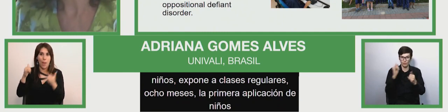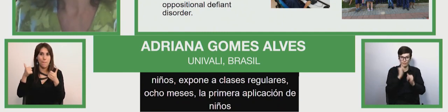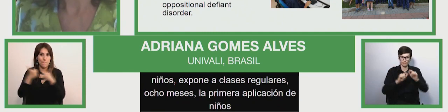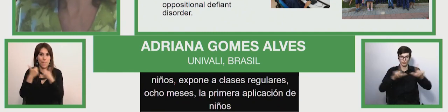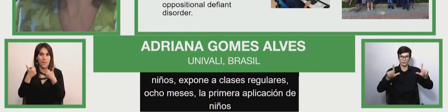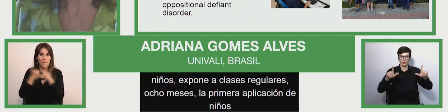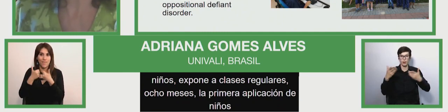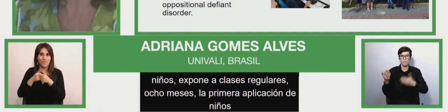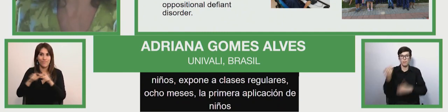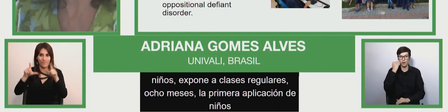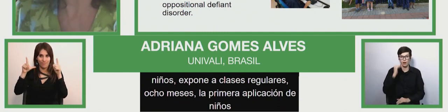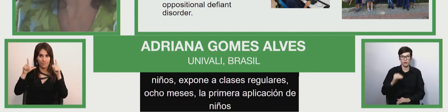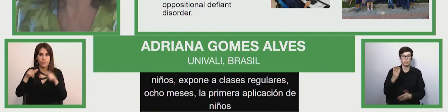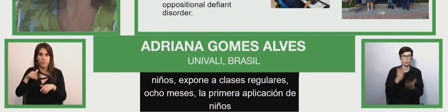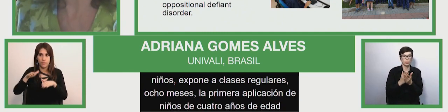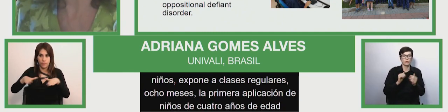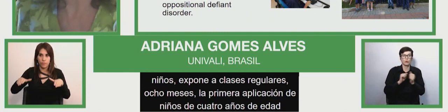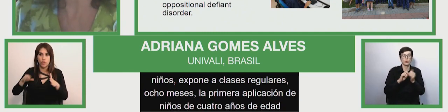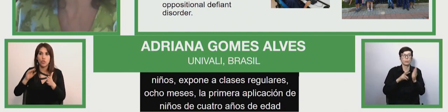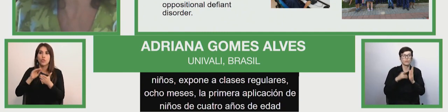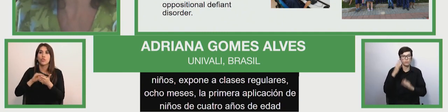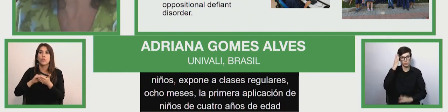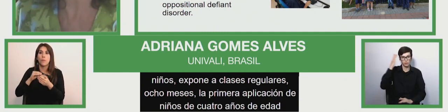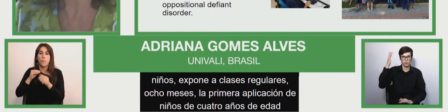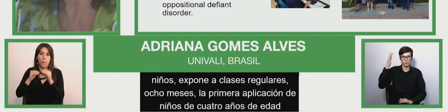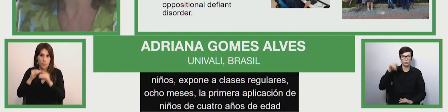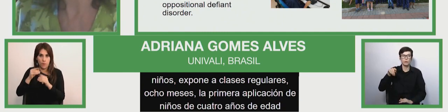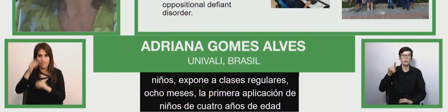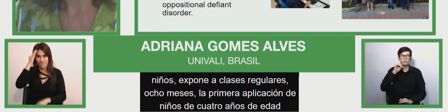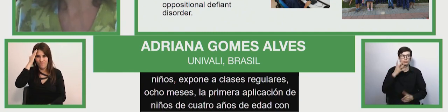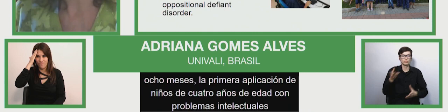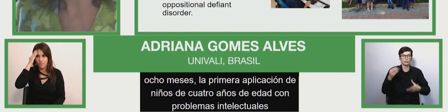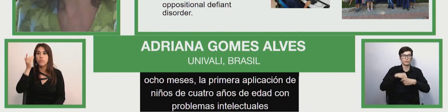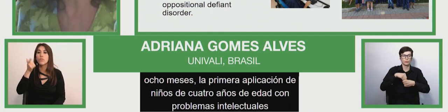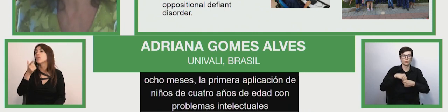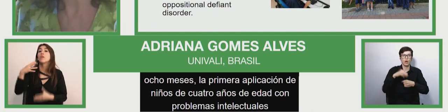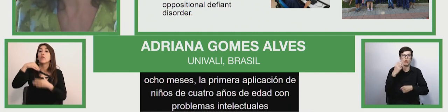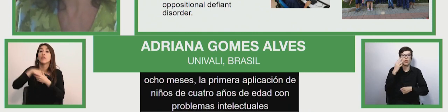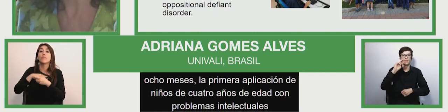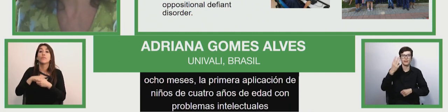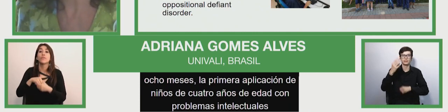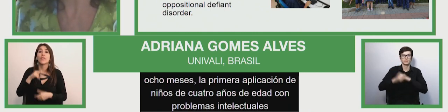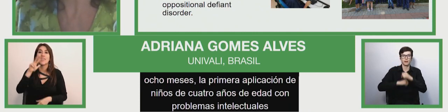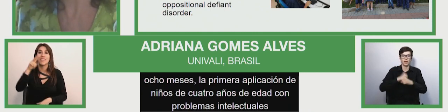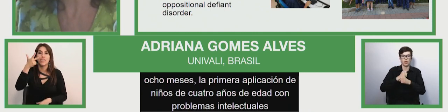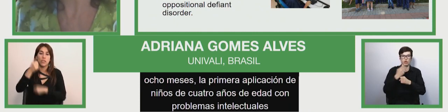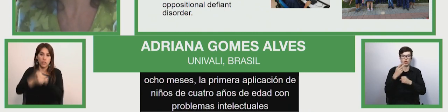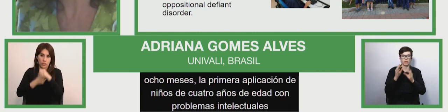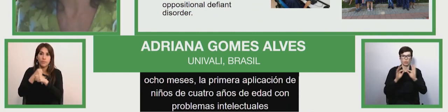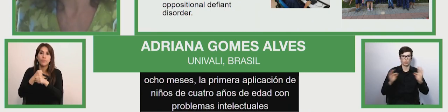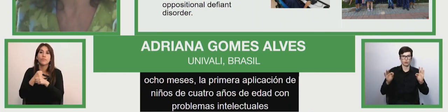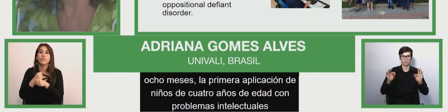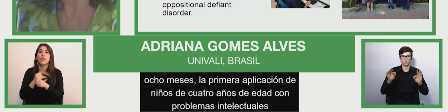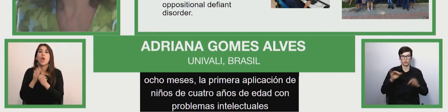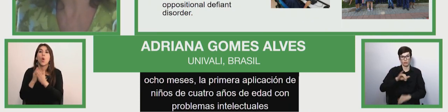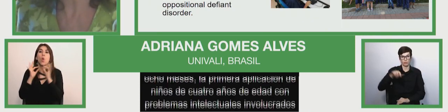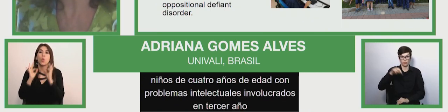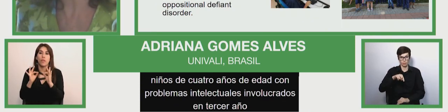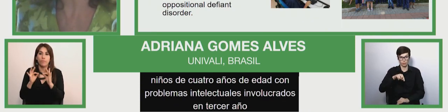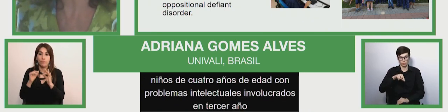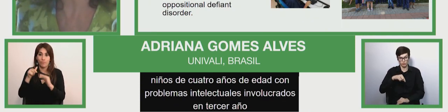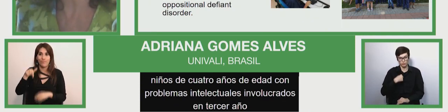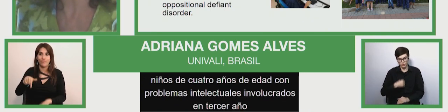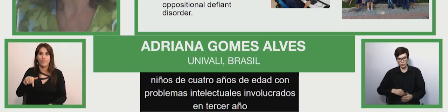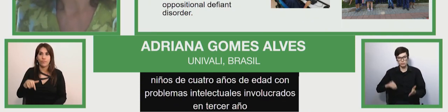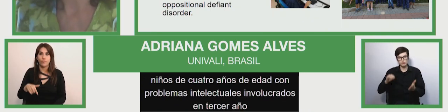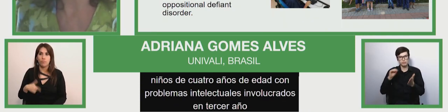involved four nine years old students including two students with intellectual disabilities enrolled